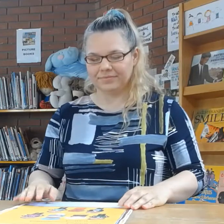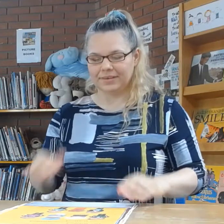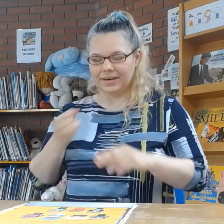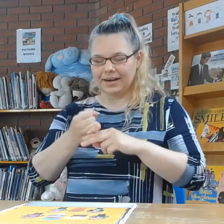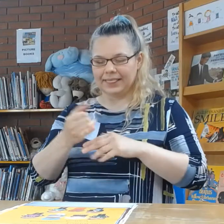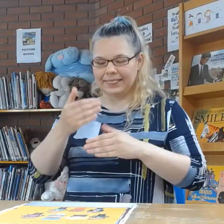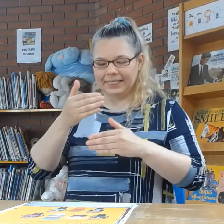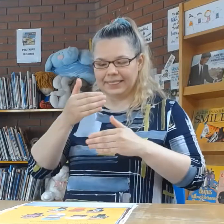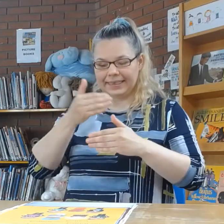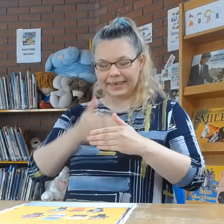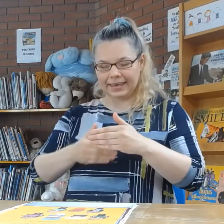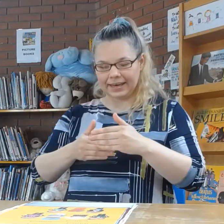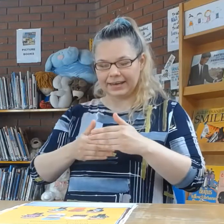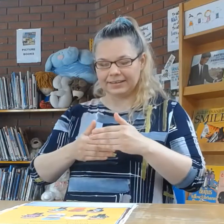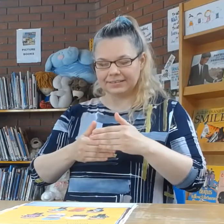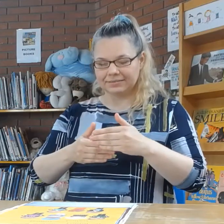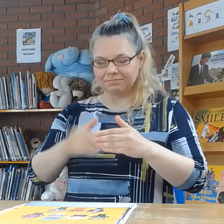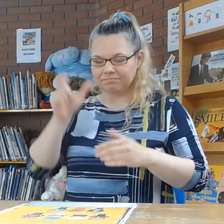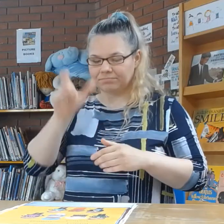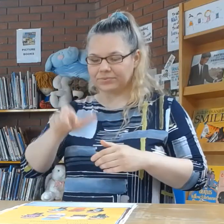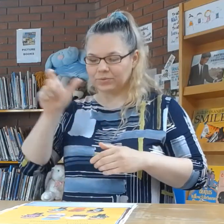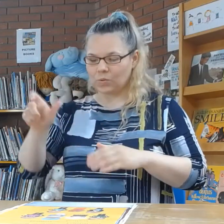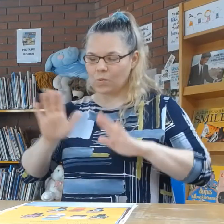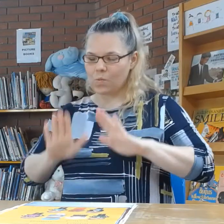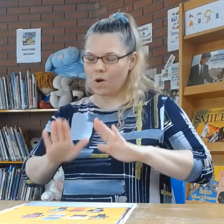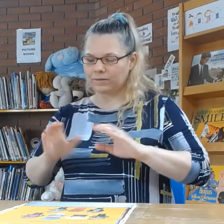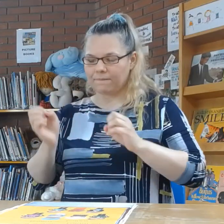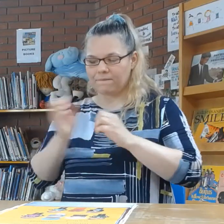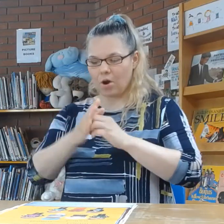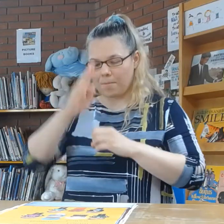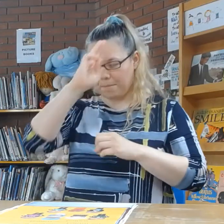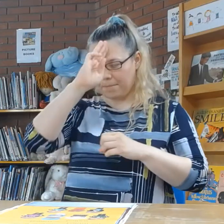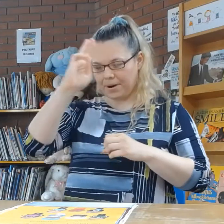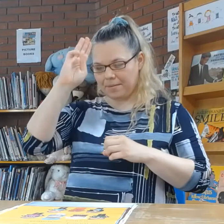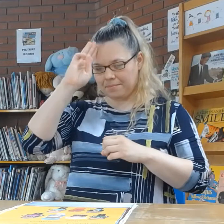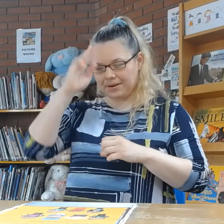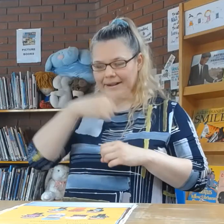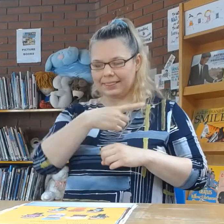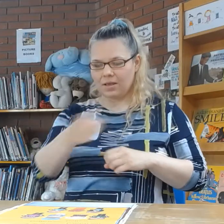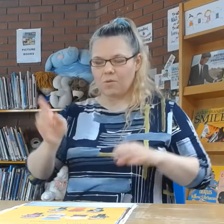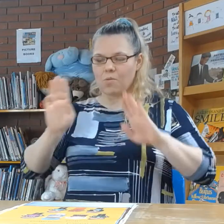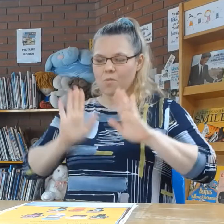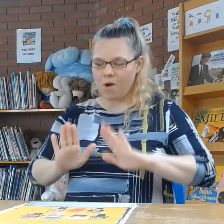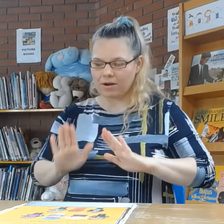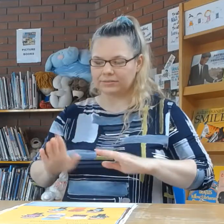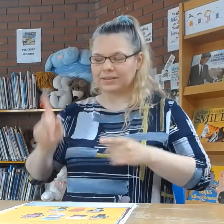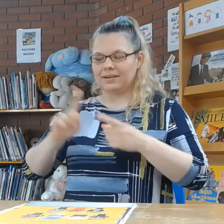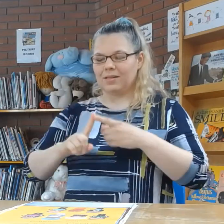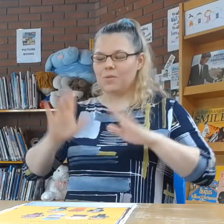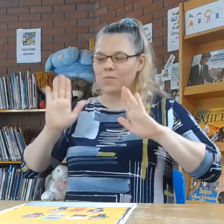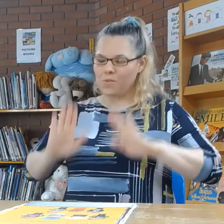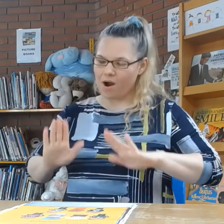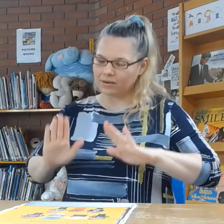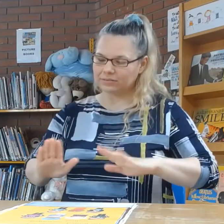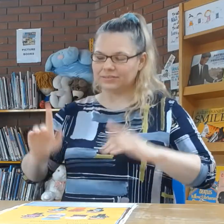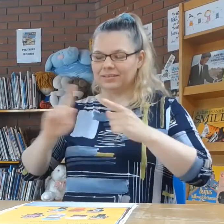Inside, the guests waited for the President.